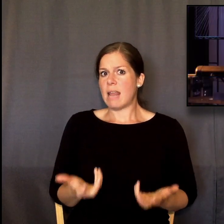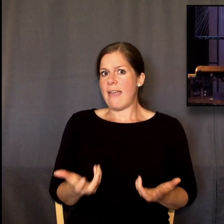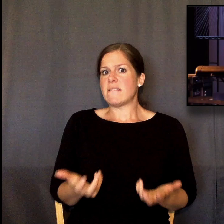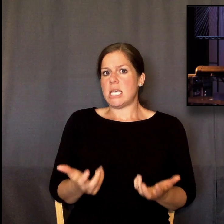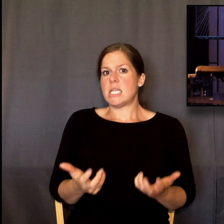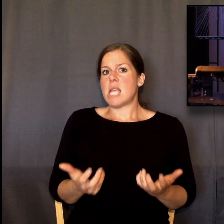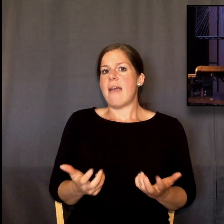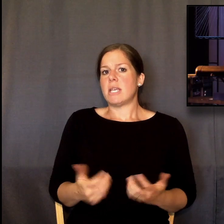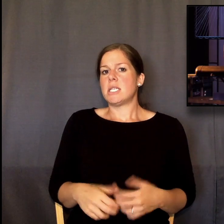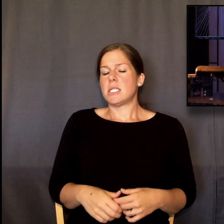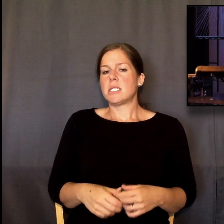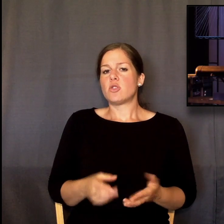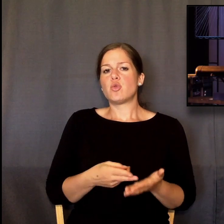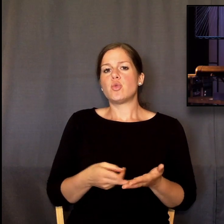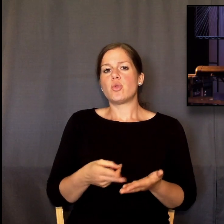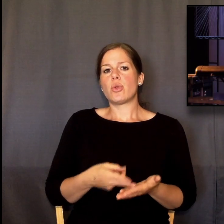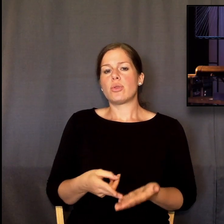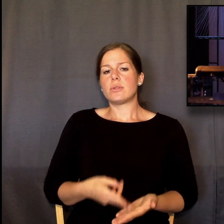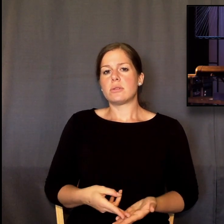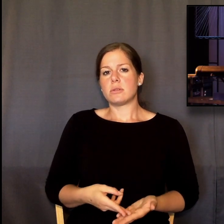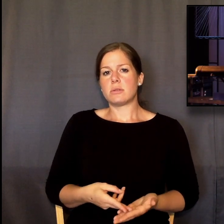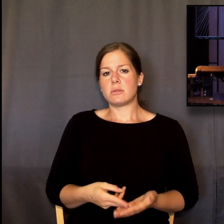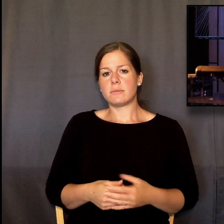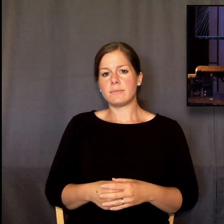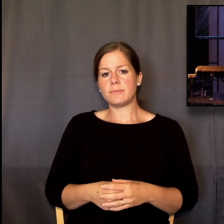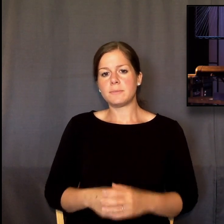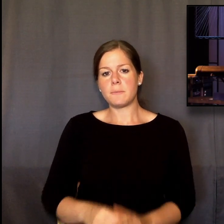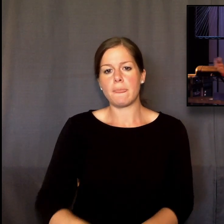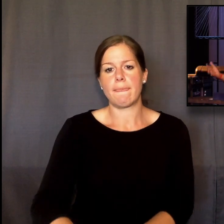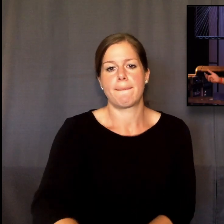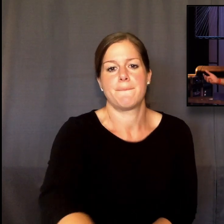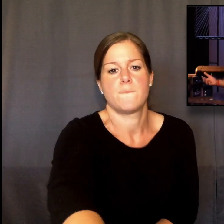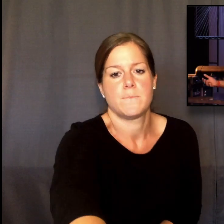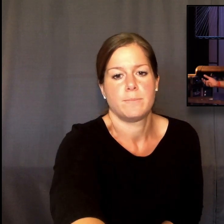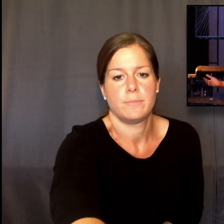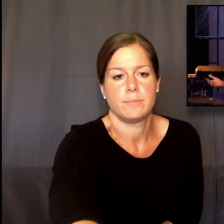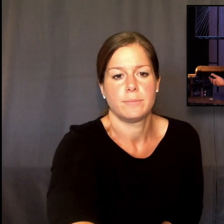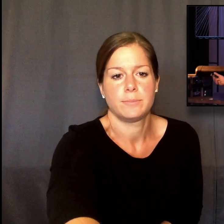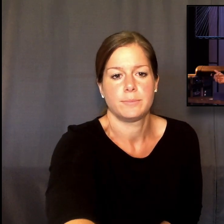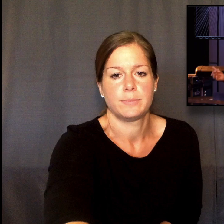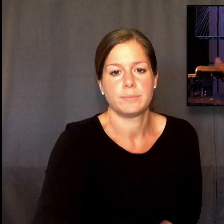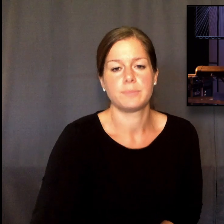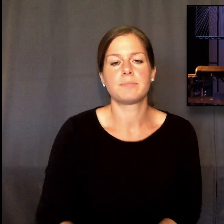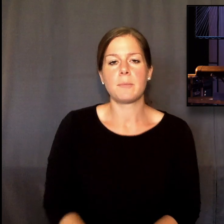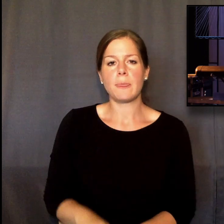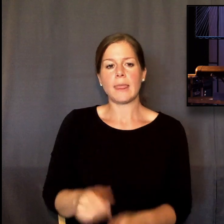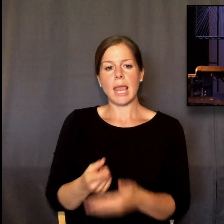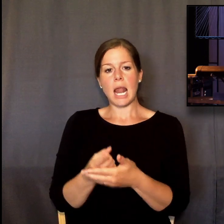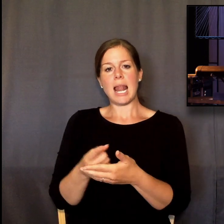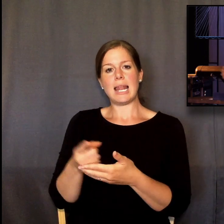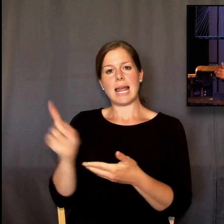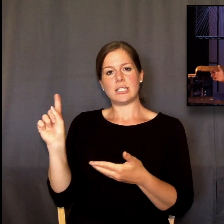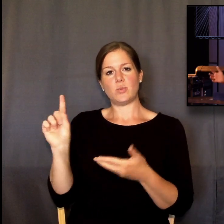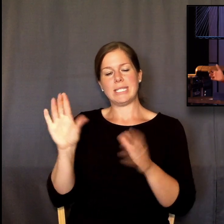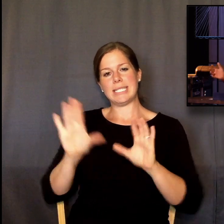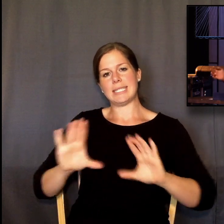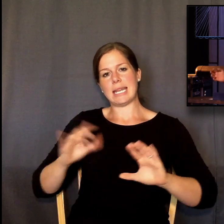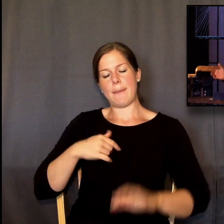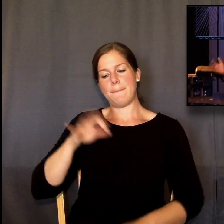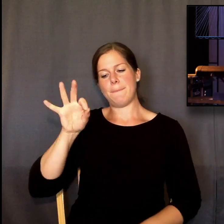Are you letting that truth sink in? This past Sunday, I talked about my, one of my kids who says why a lot, and last